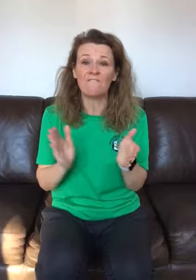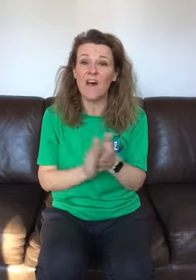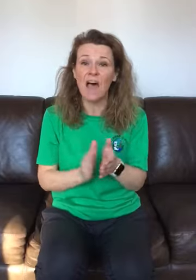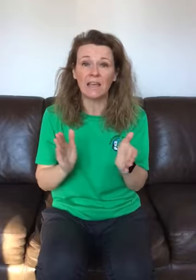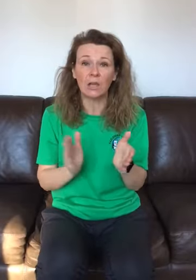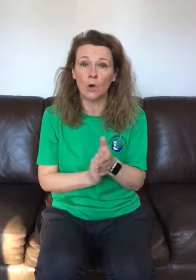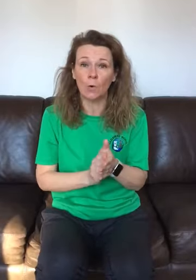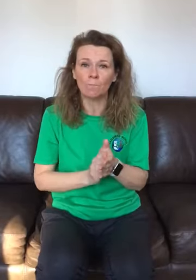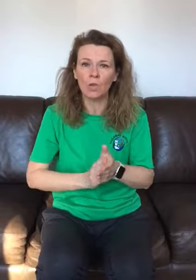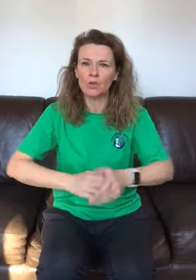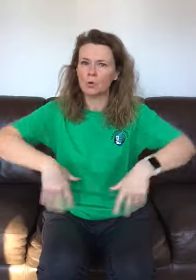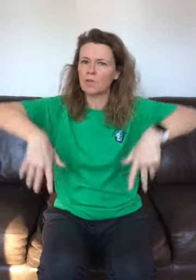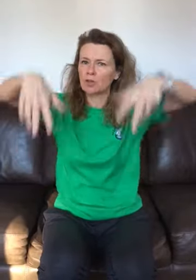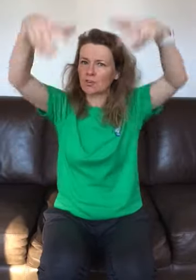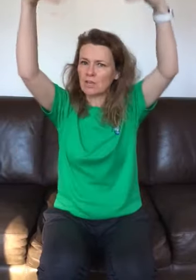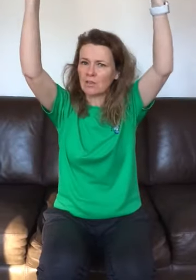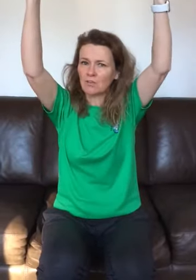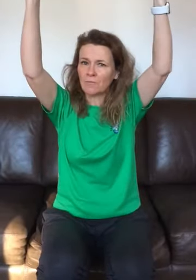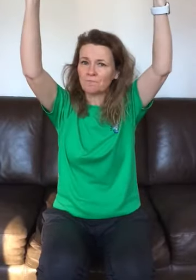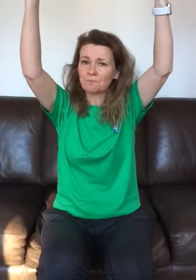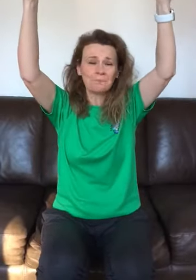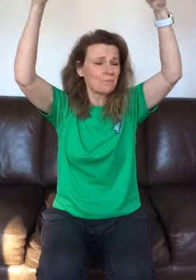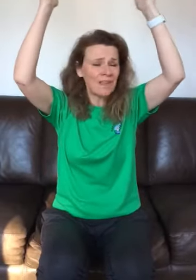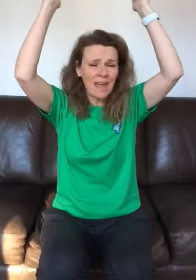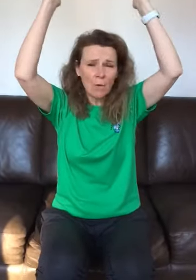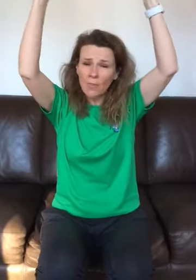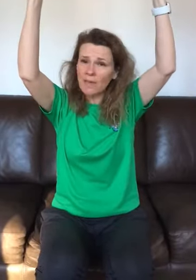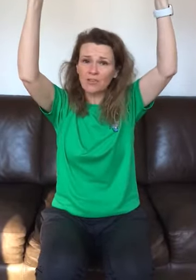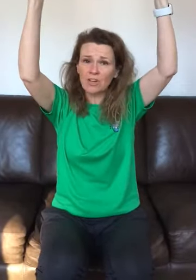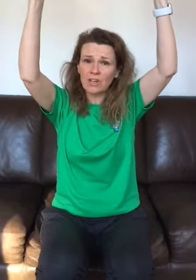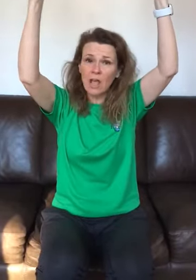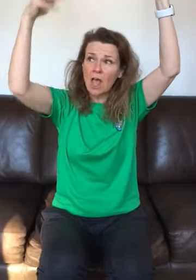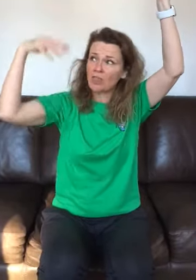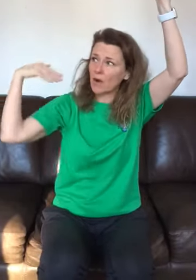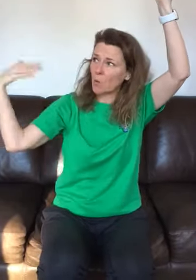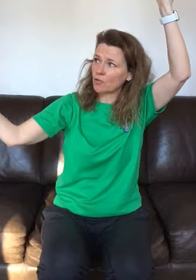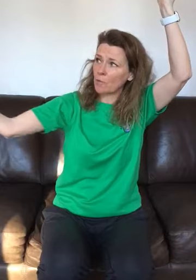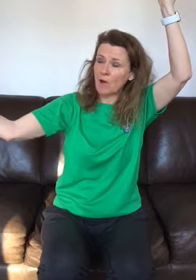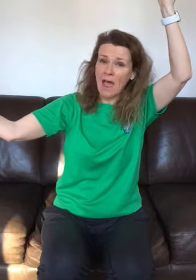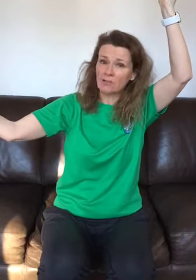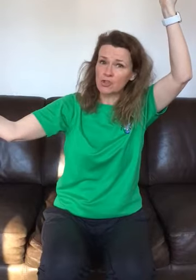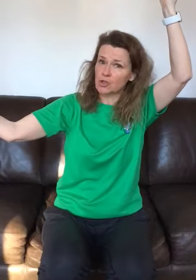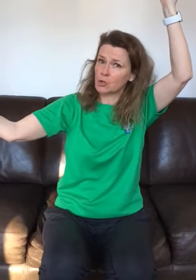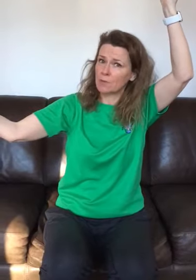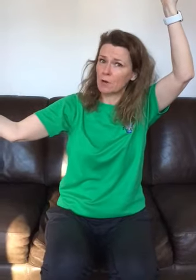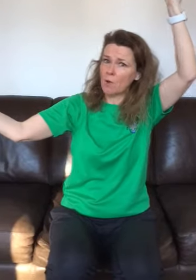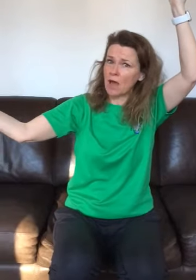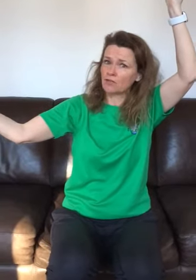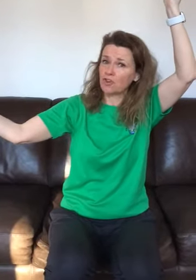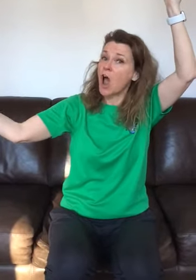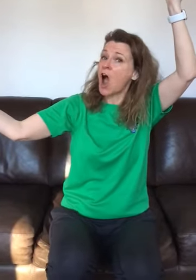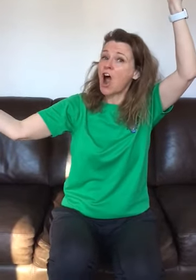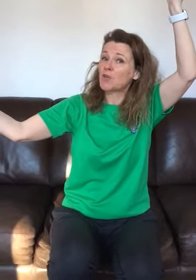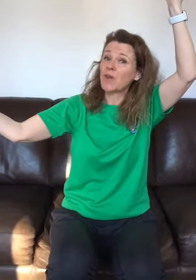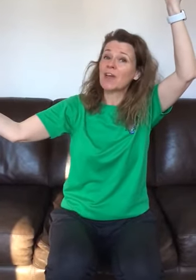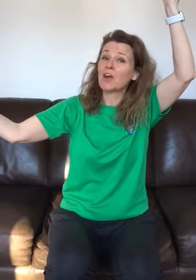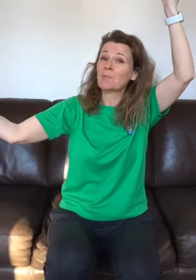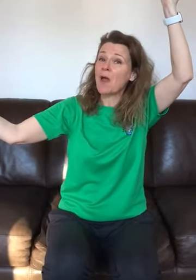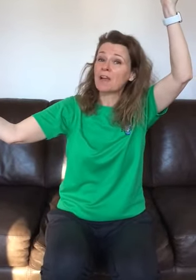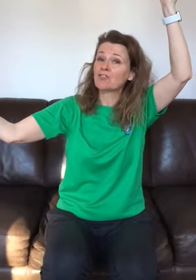valley oh show me your trees now on that tree there was a branch show me your branch a rare branch